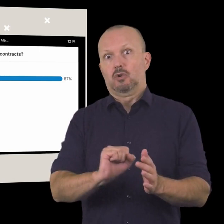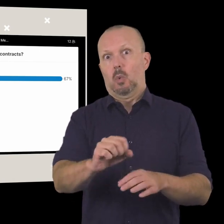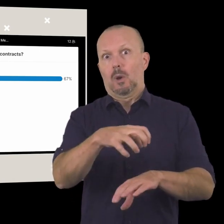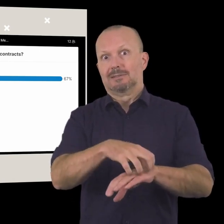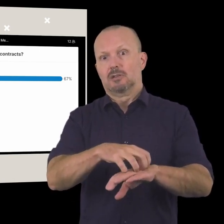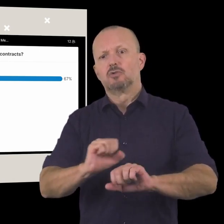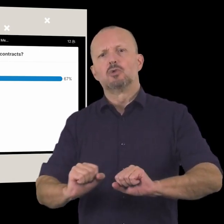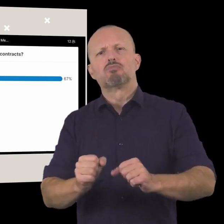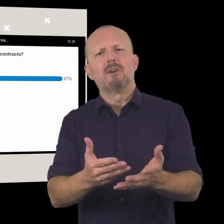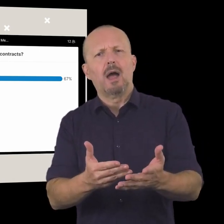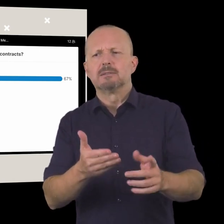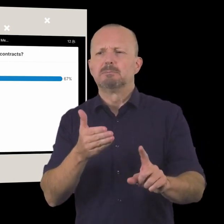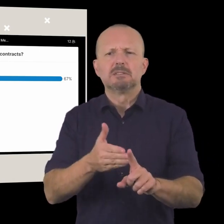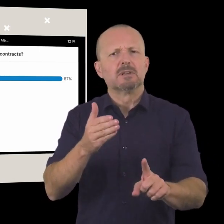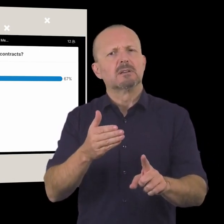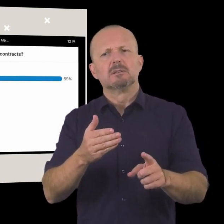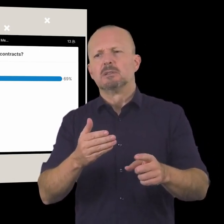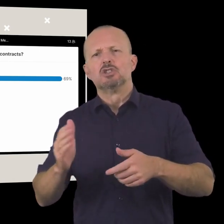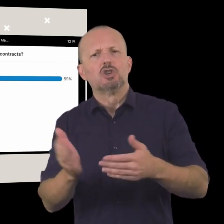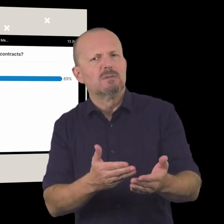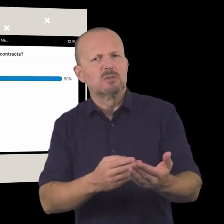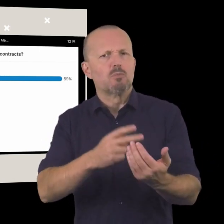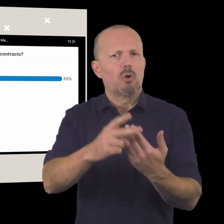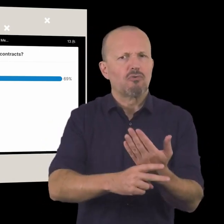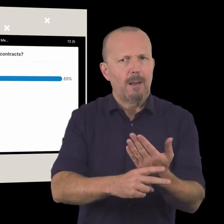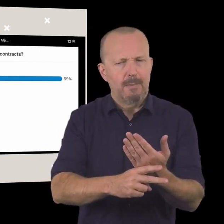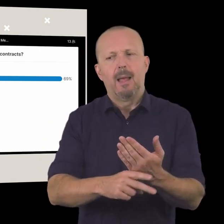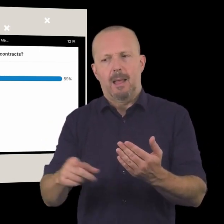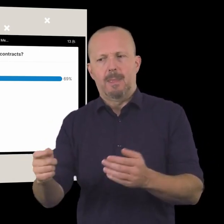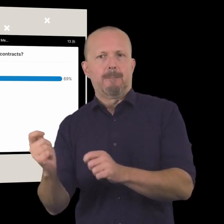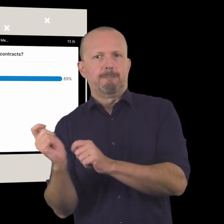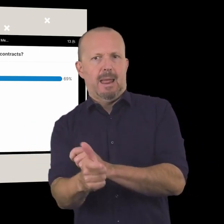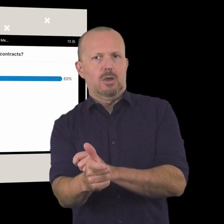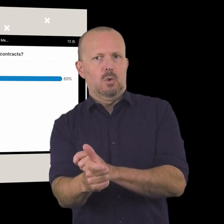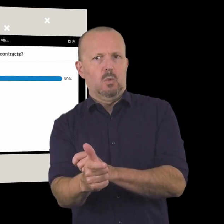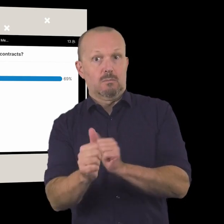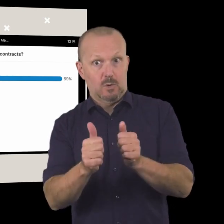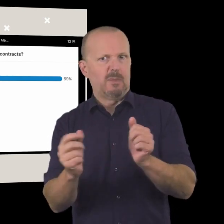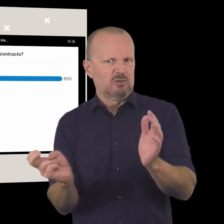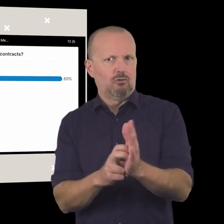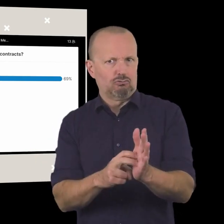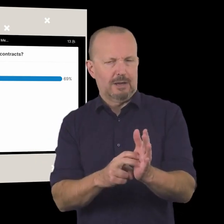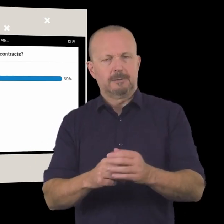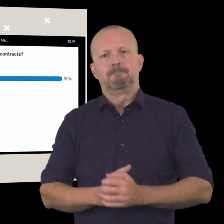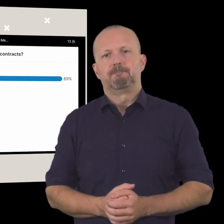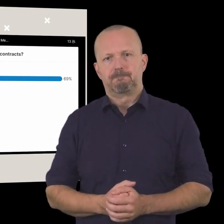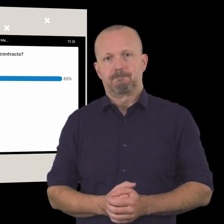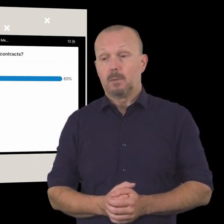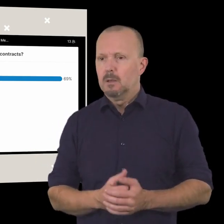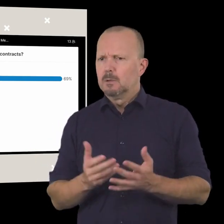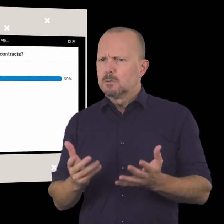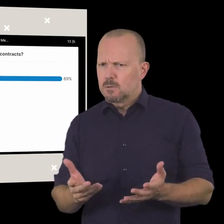organization to provide a specific service or program and pays you for doing so so okay so having a look at